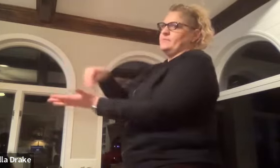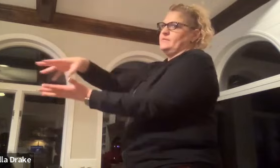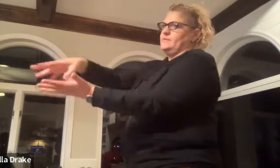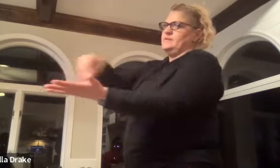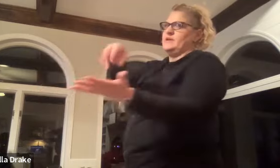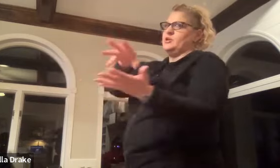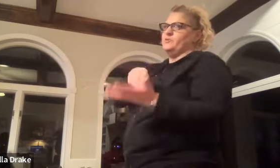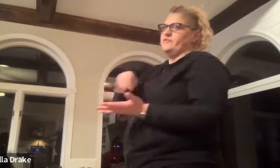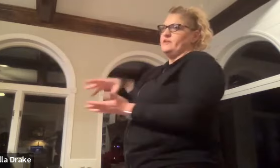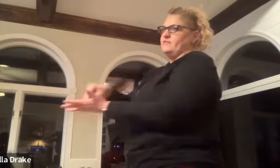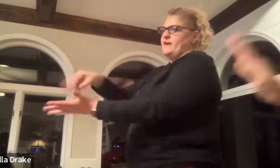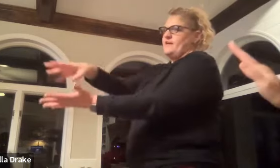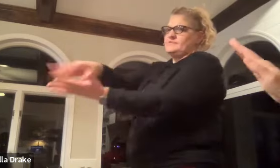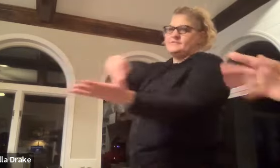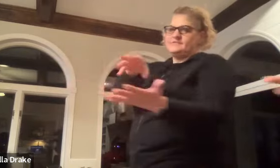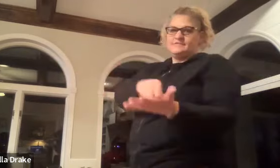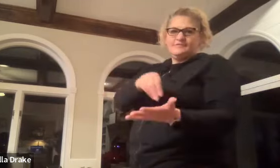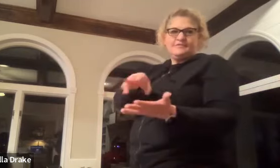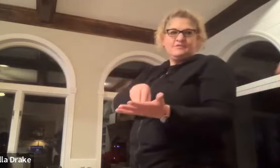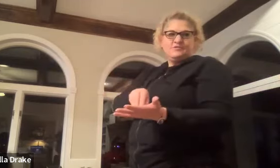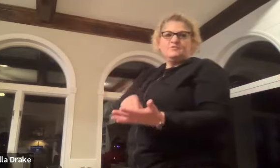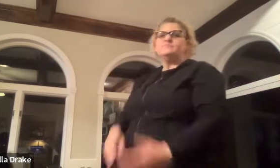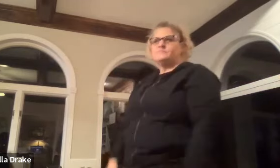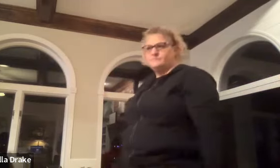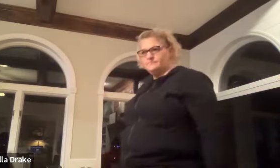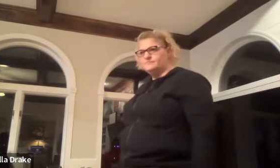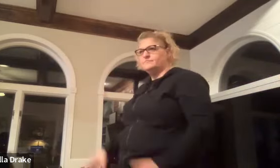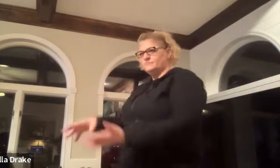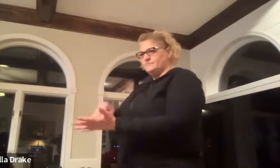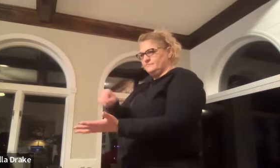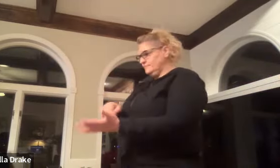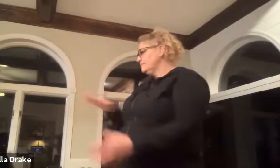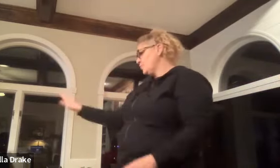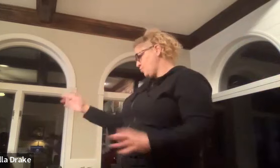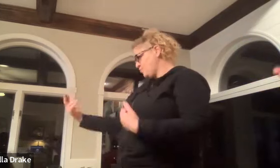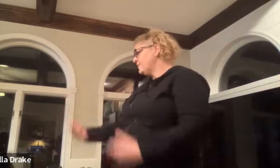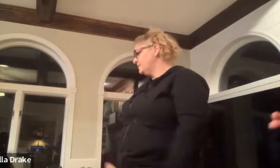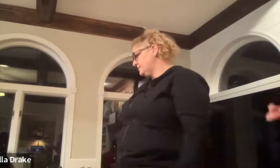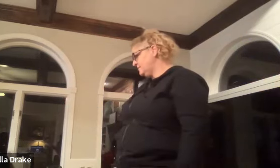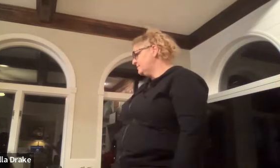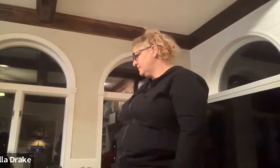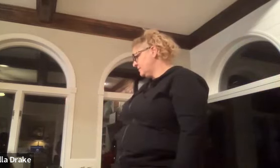and you're moving it around vacuum vacuum your room your room your